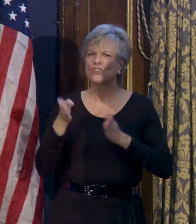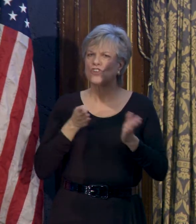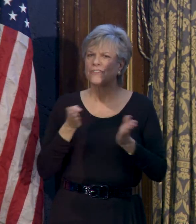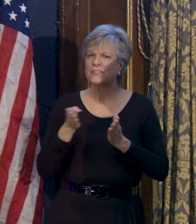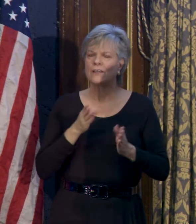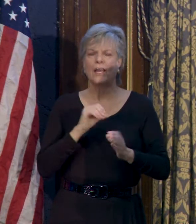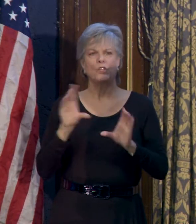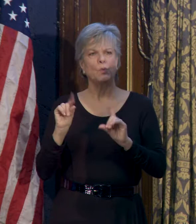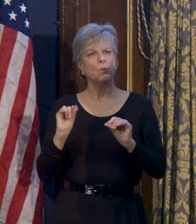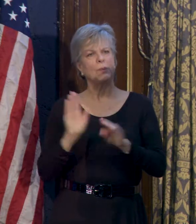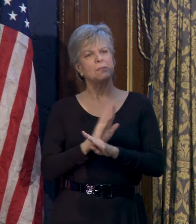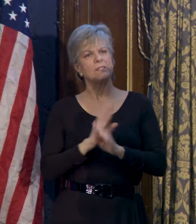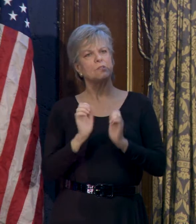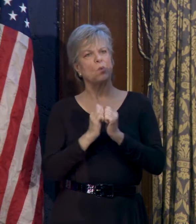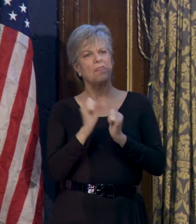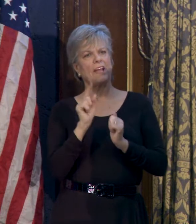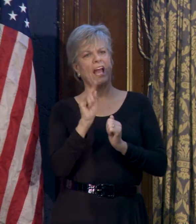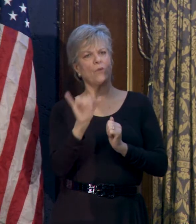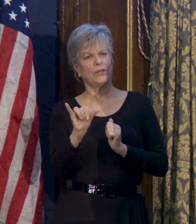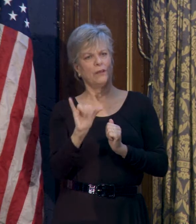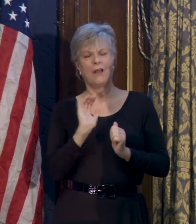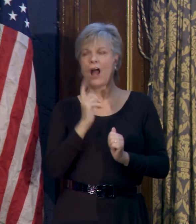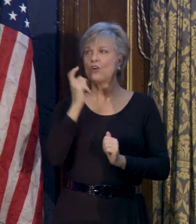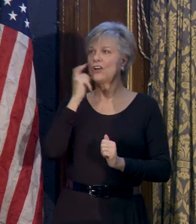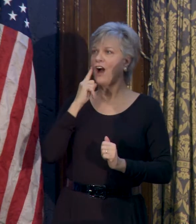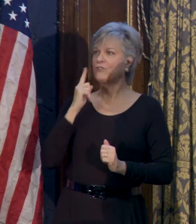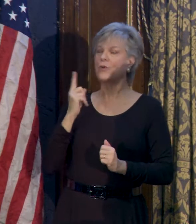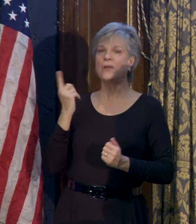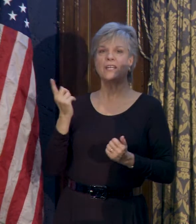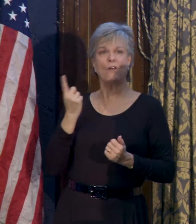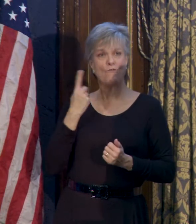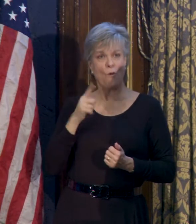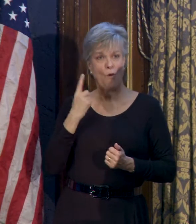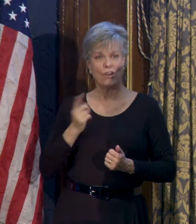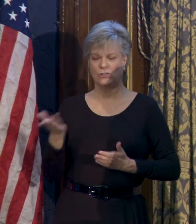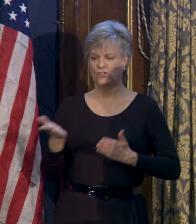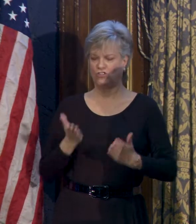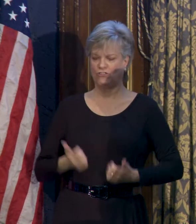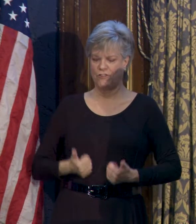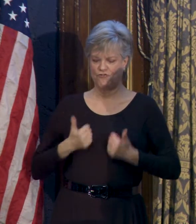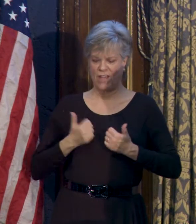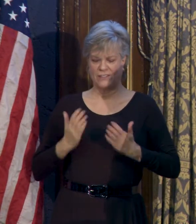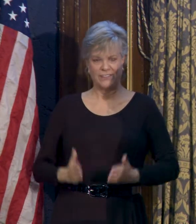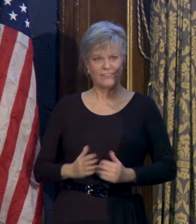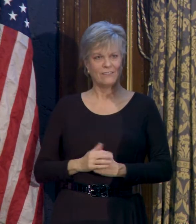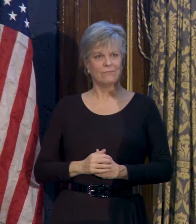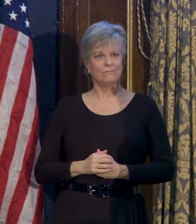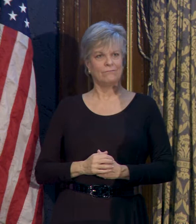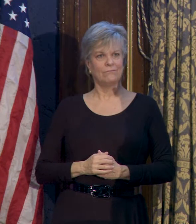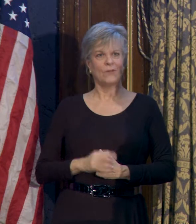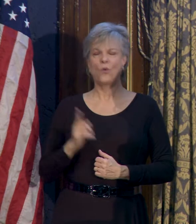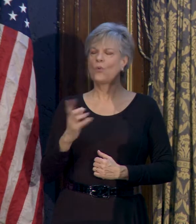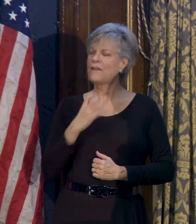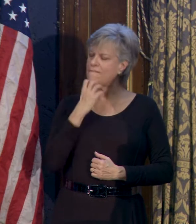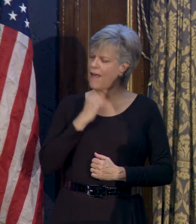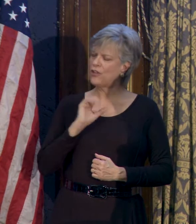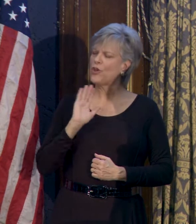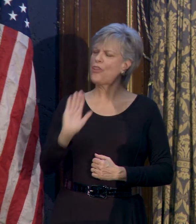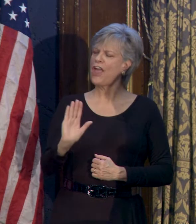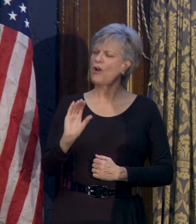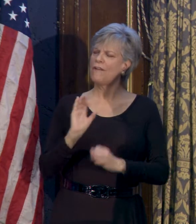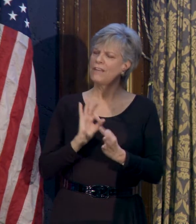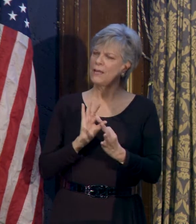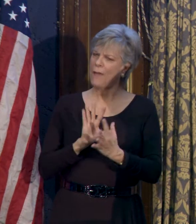doing business with the county. Our government exists to serve residents. We greatly value their contributions and feedback.